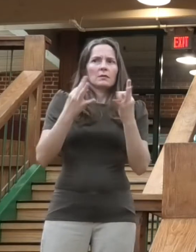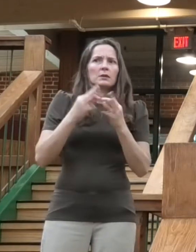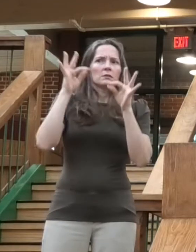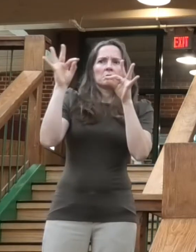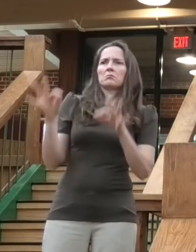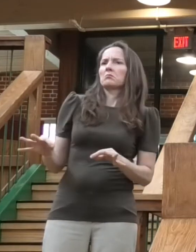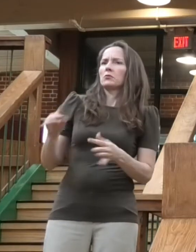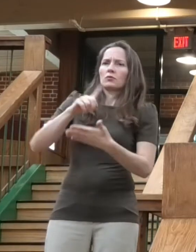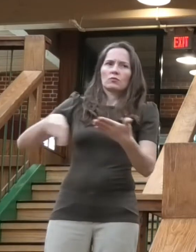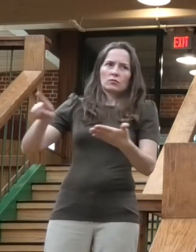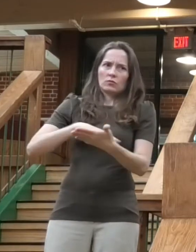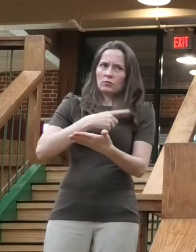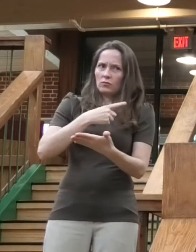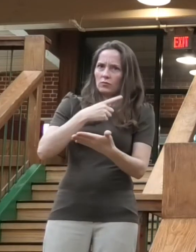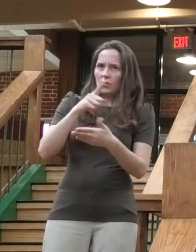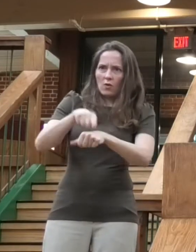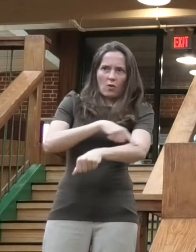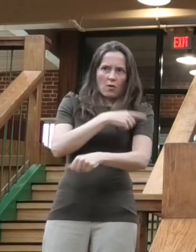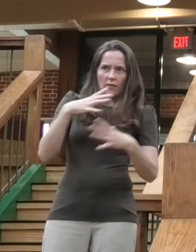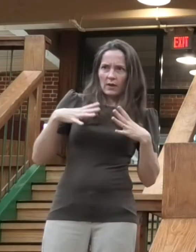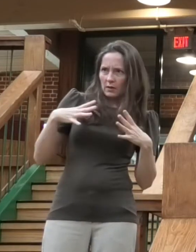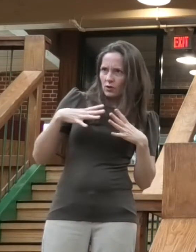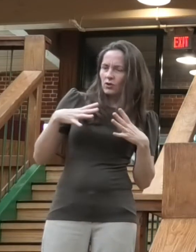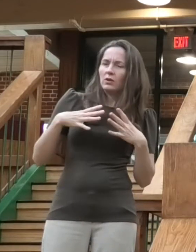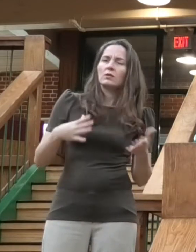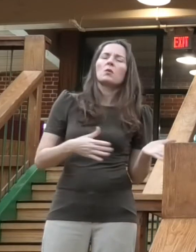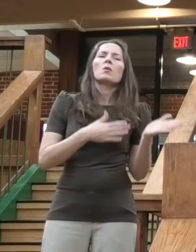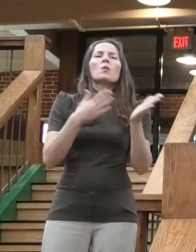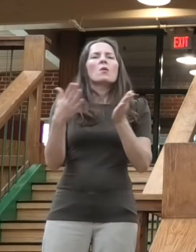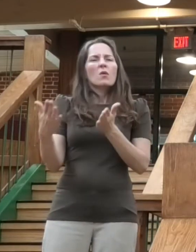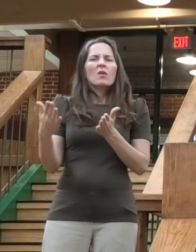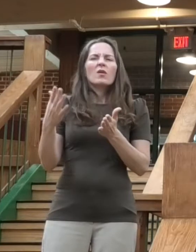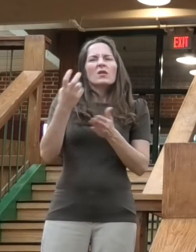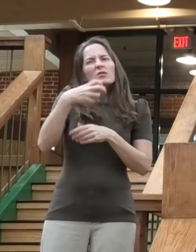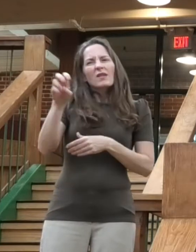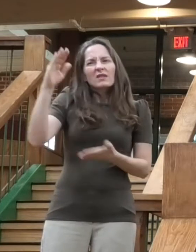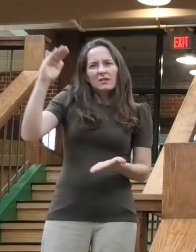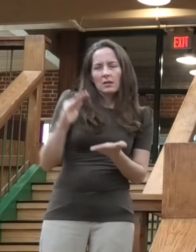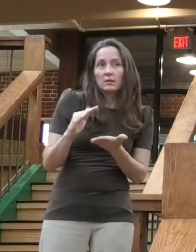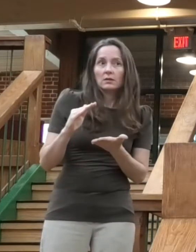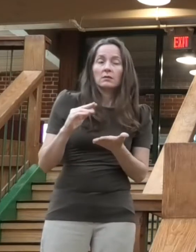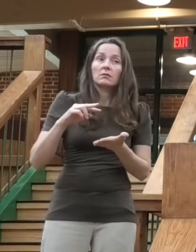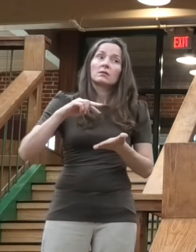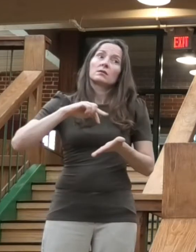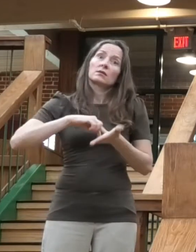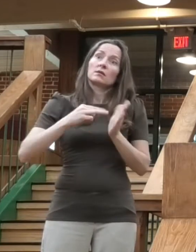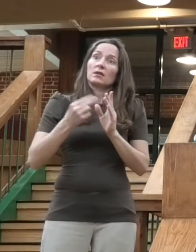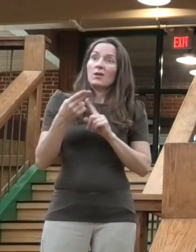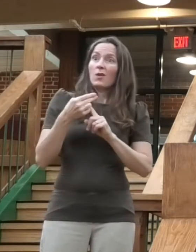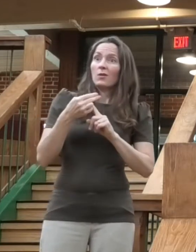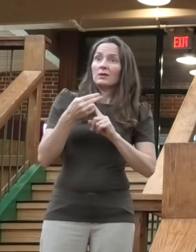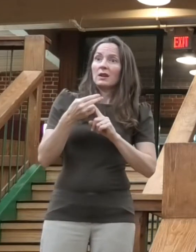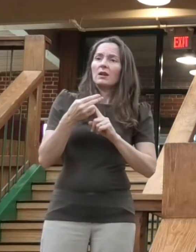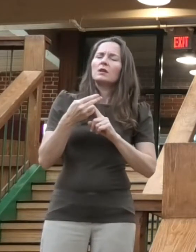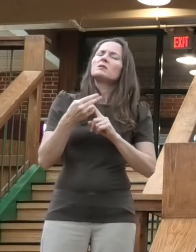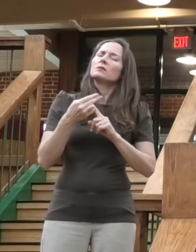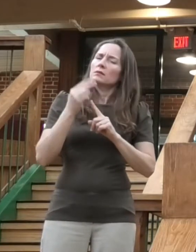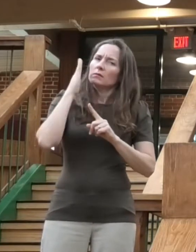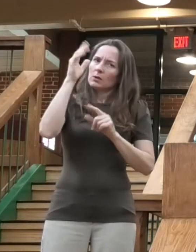vacations, the industry this summer will continue to face setbacks.